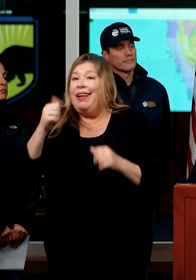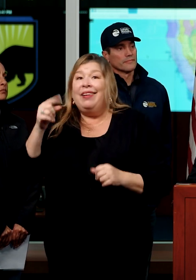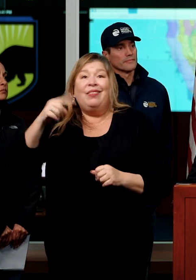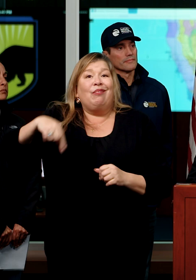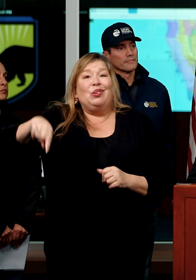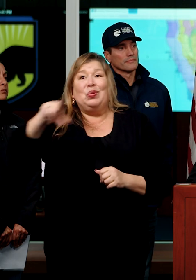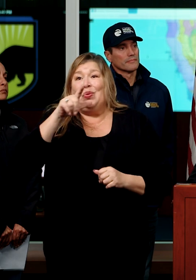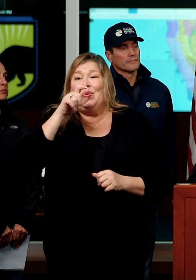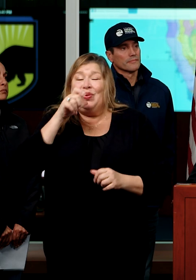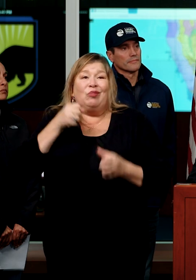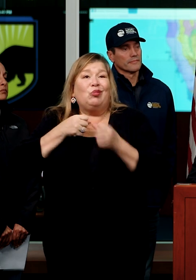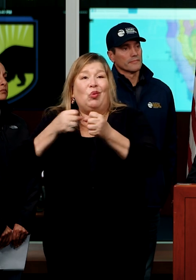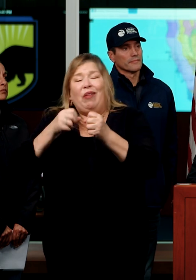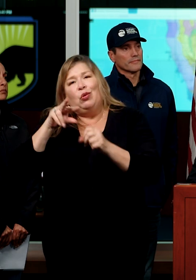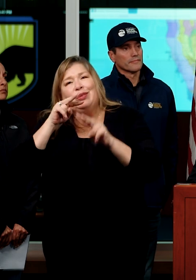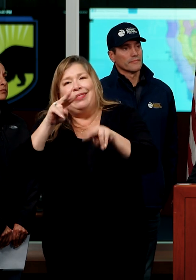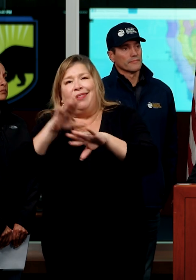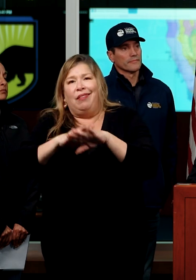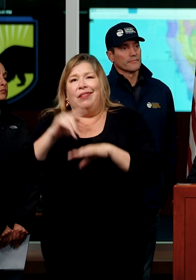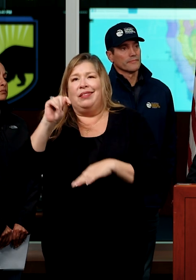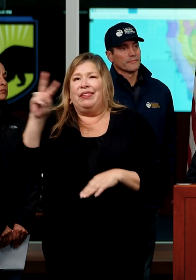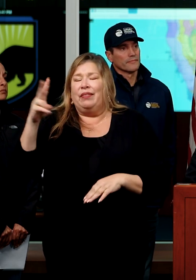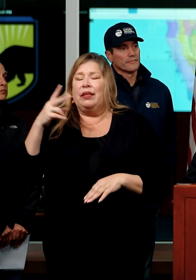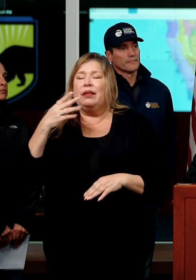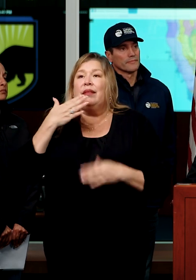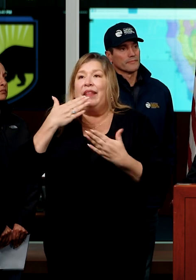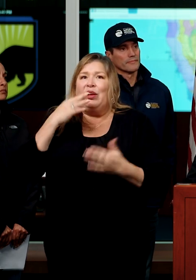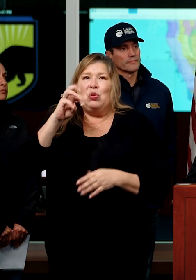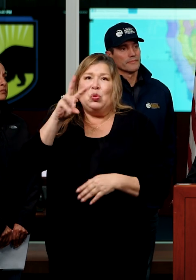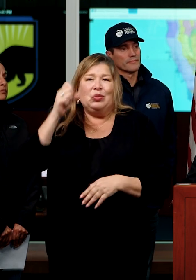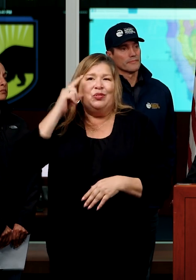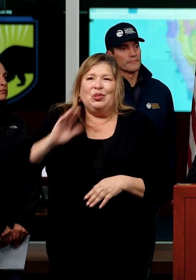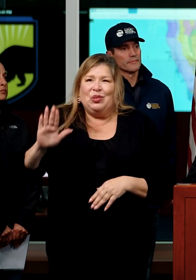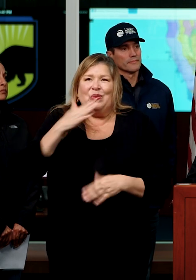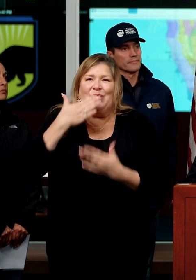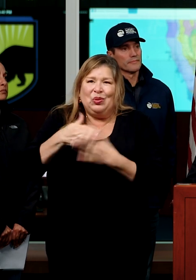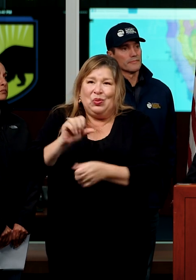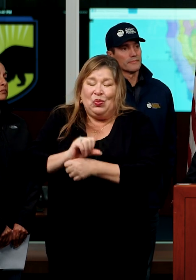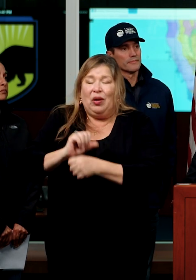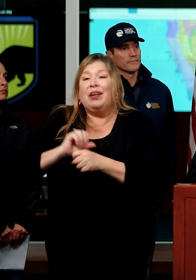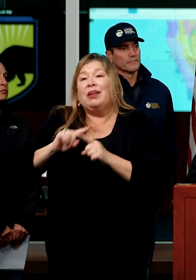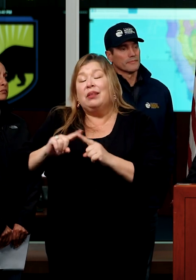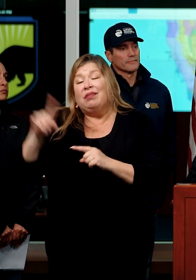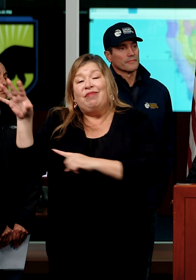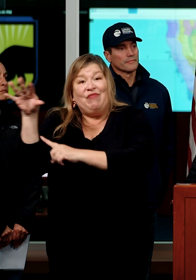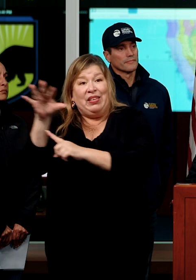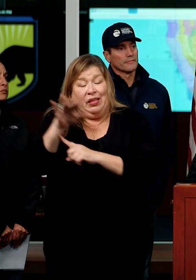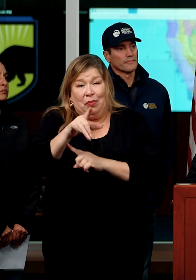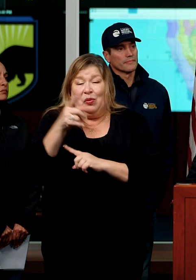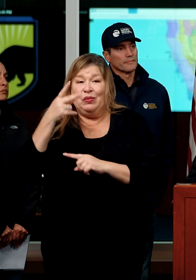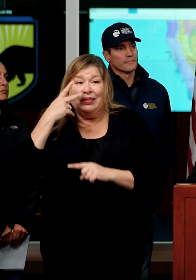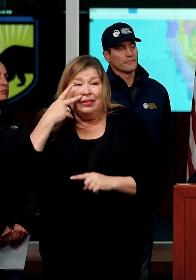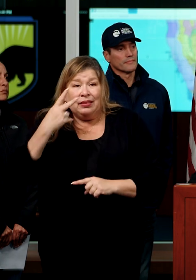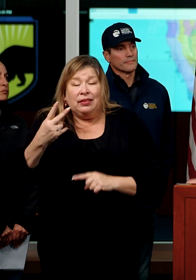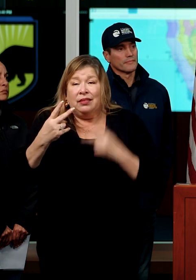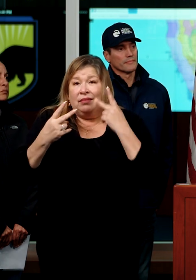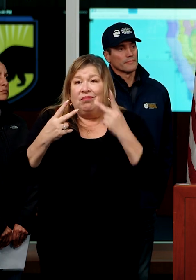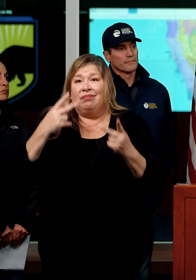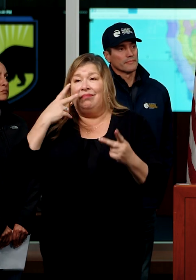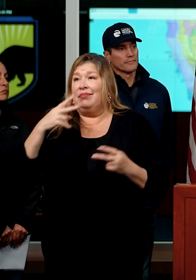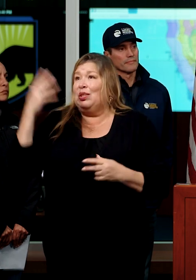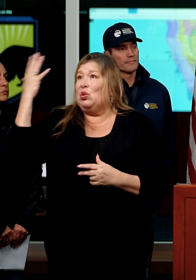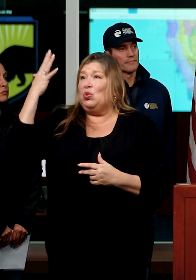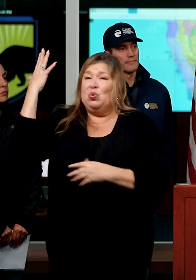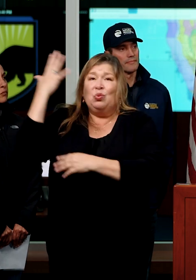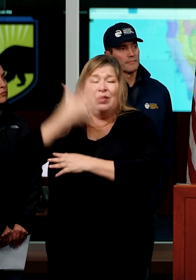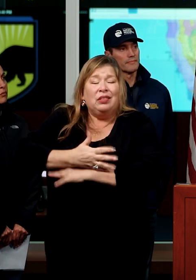around or just watched on television as news crews, thanks for all your good work. Uh, you've seen, you know, these, you know, trees